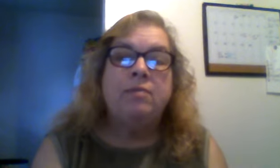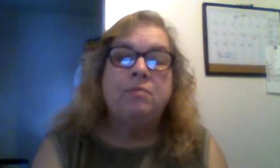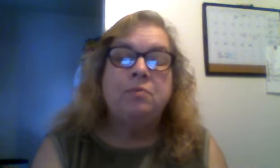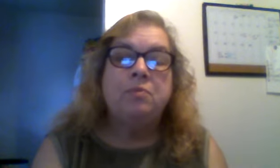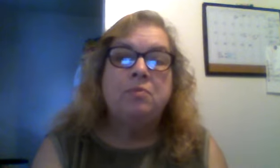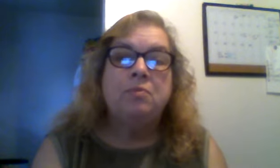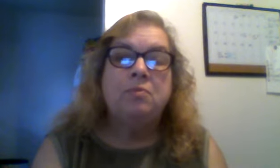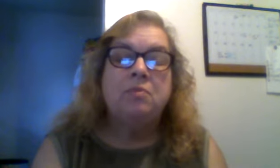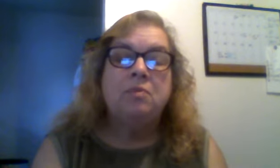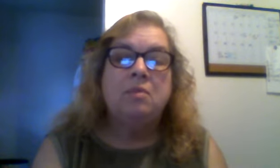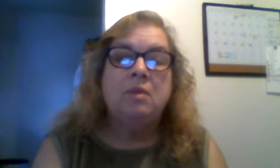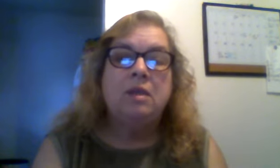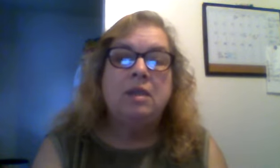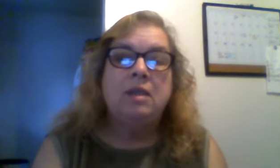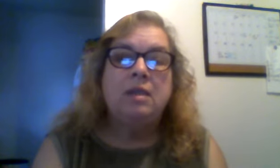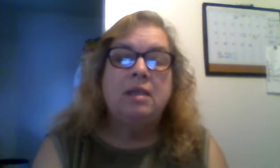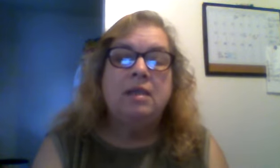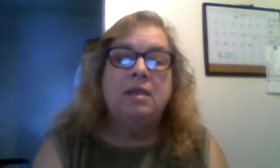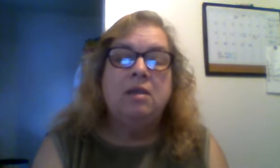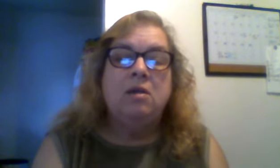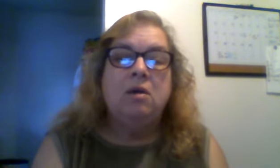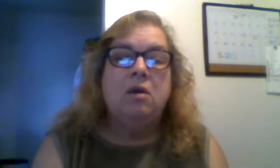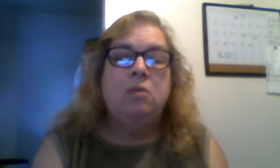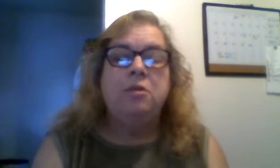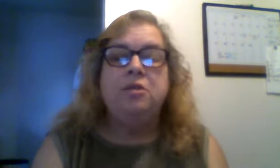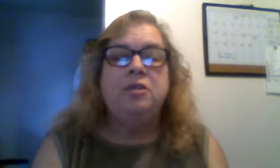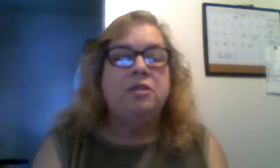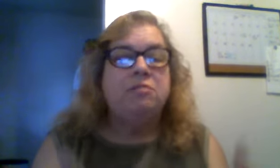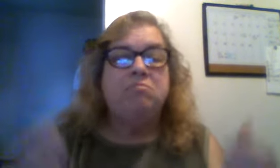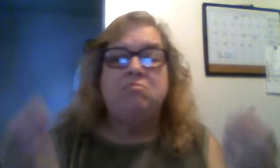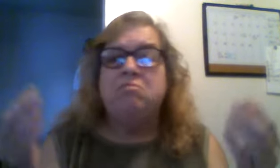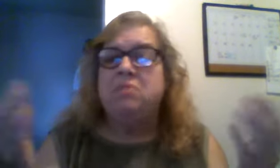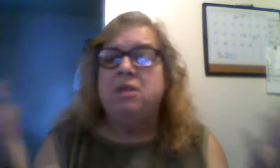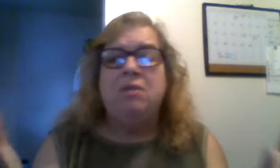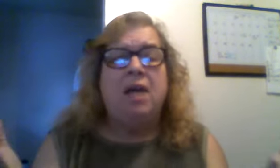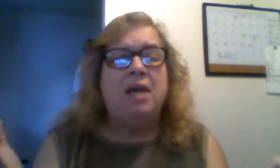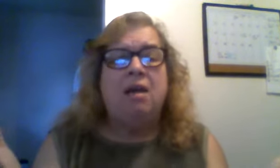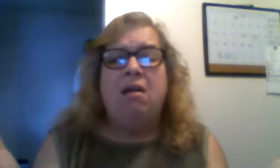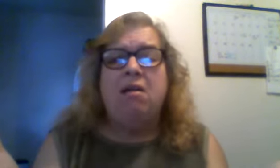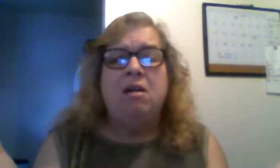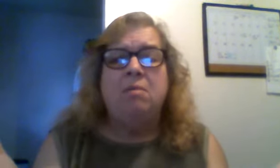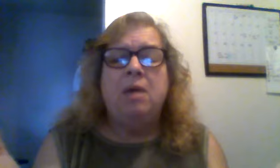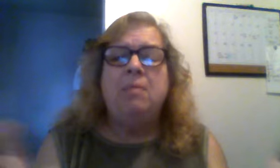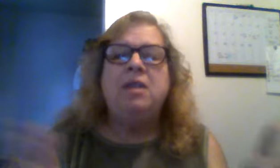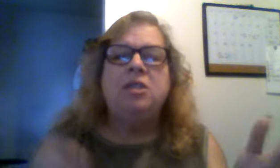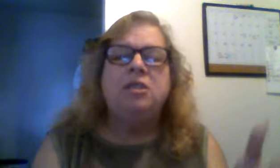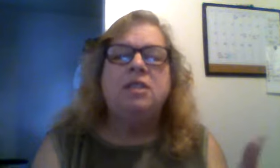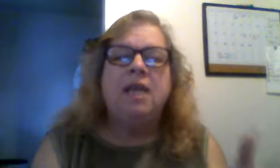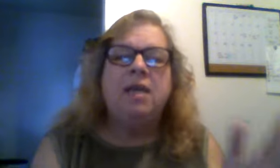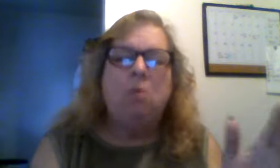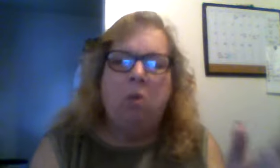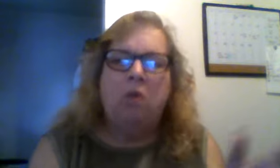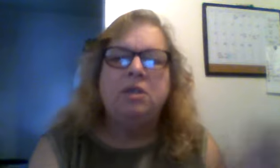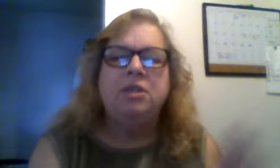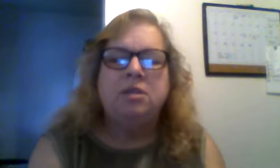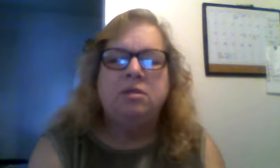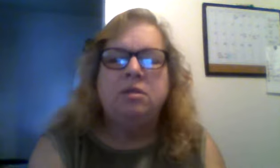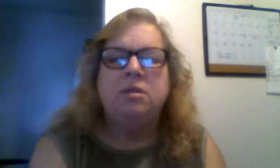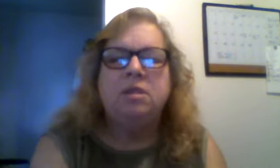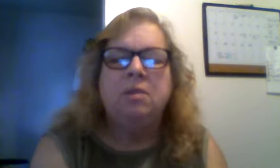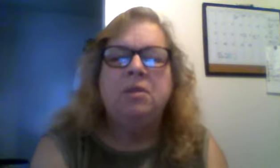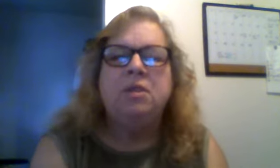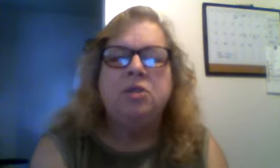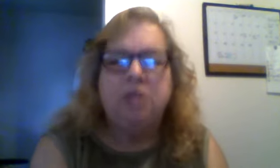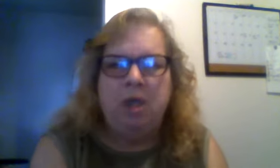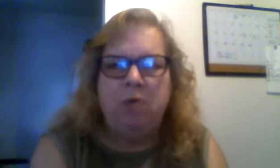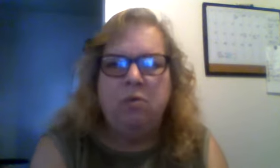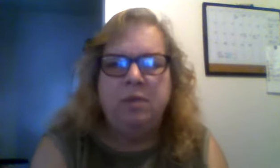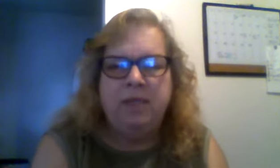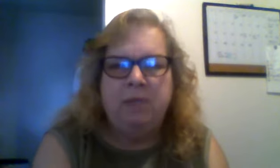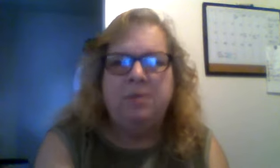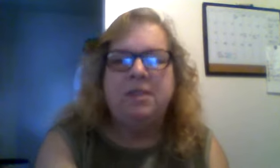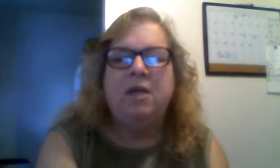or would you just do like a lot of them i mean just take and watch some of the show episodes